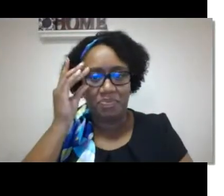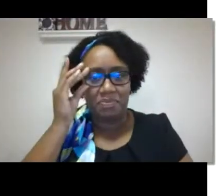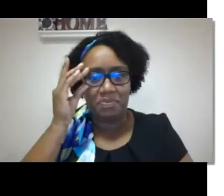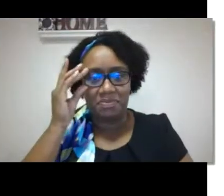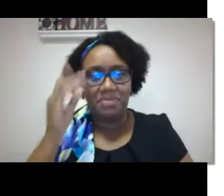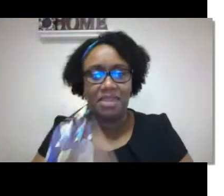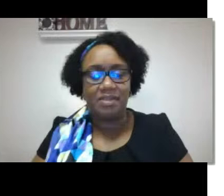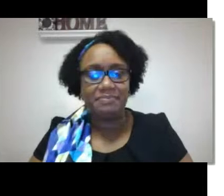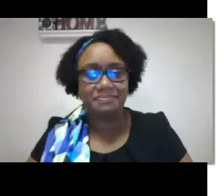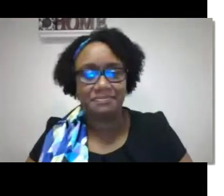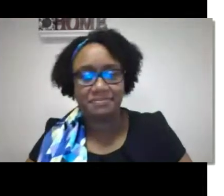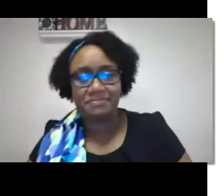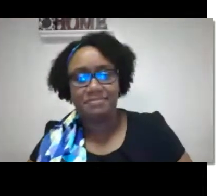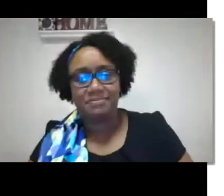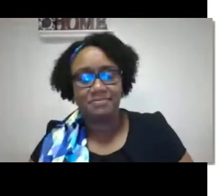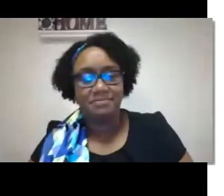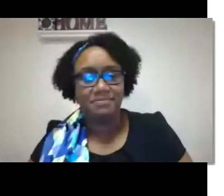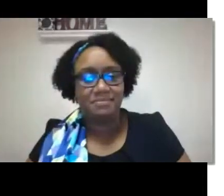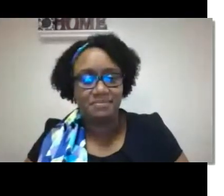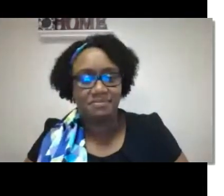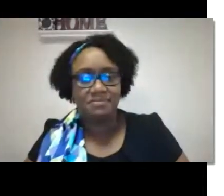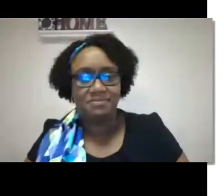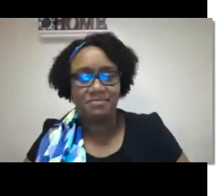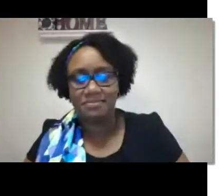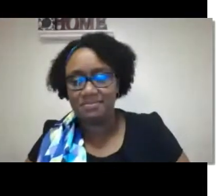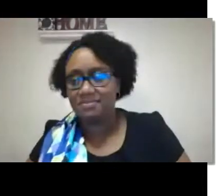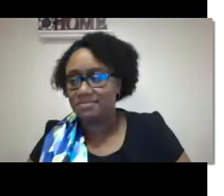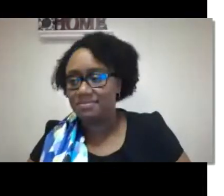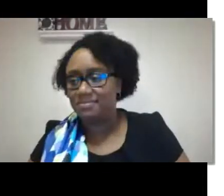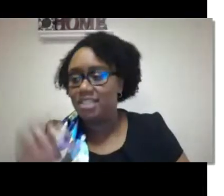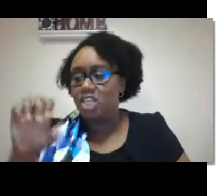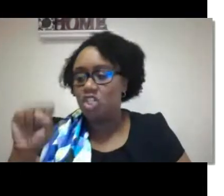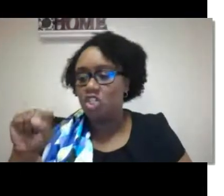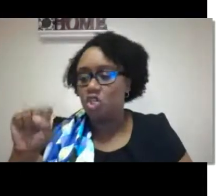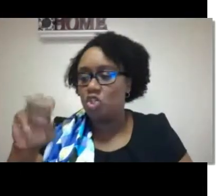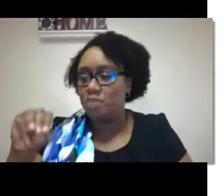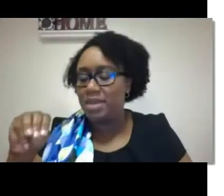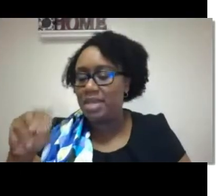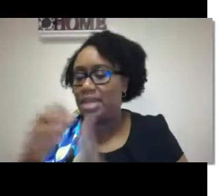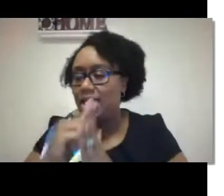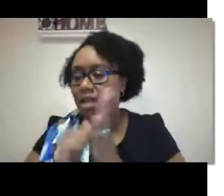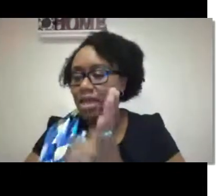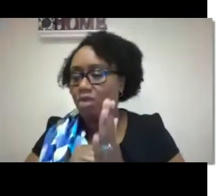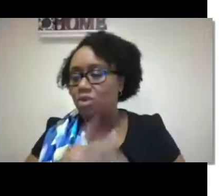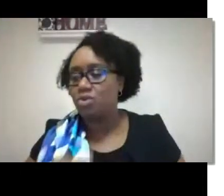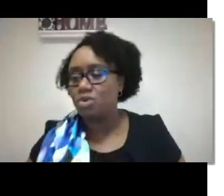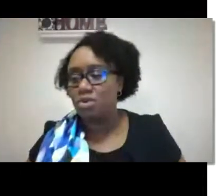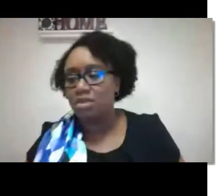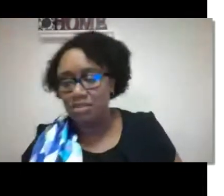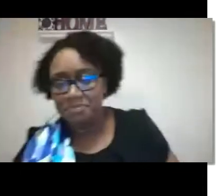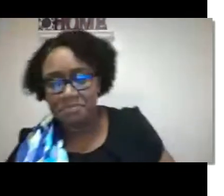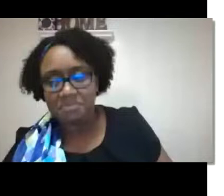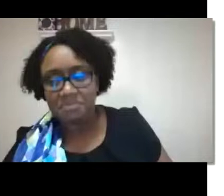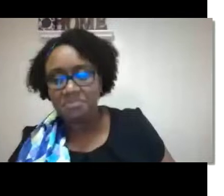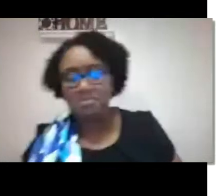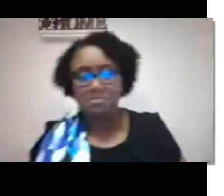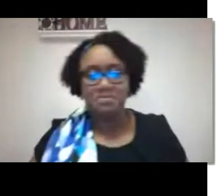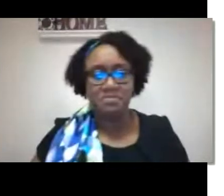Sikora and Smith.